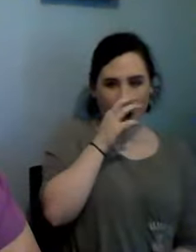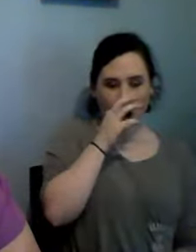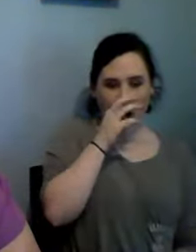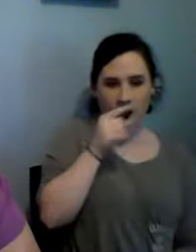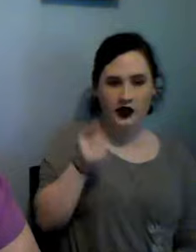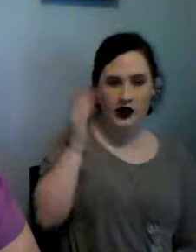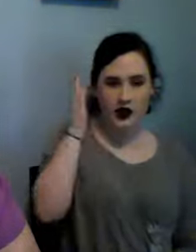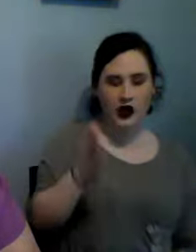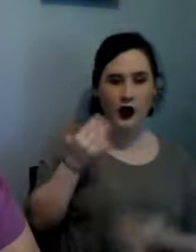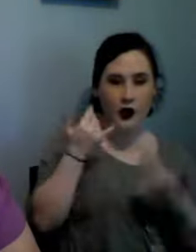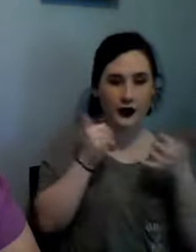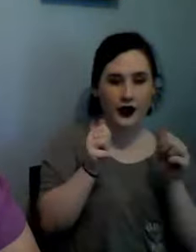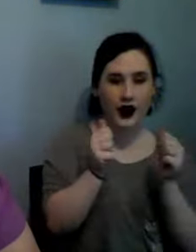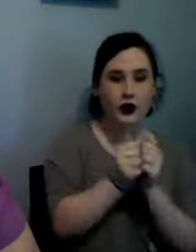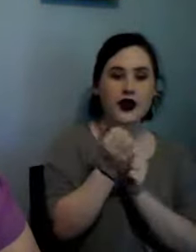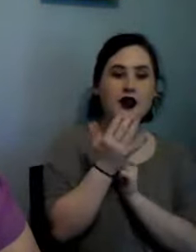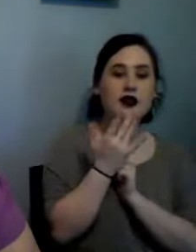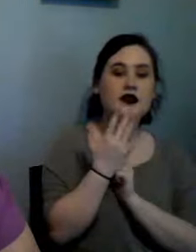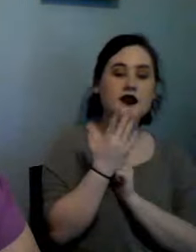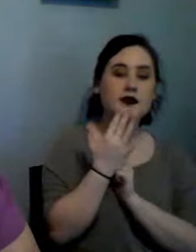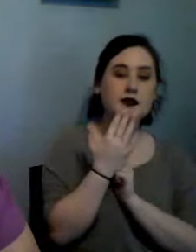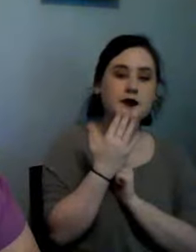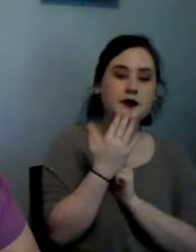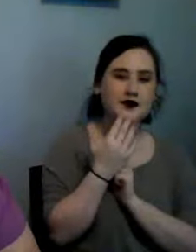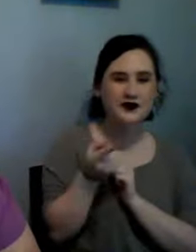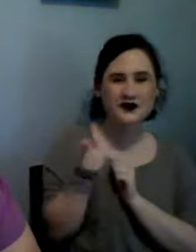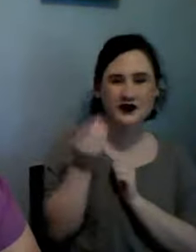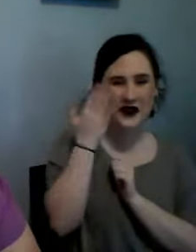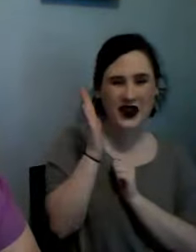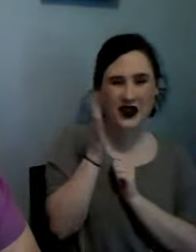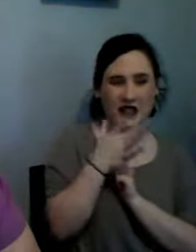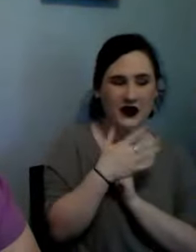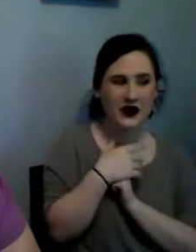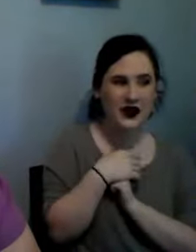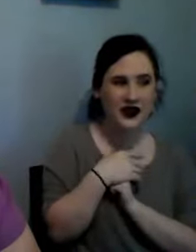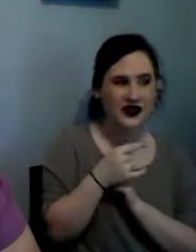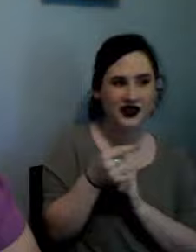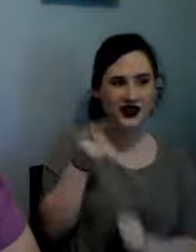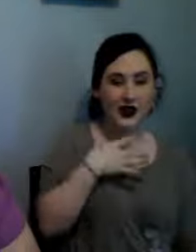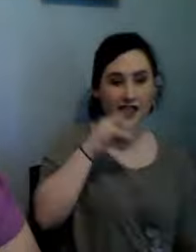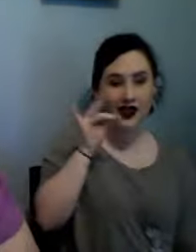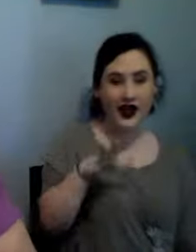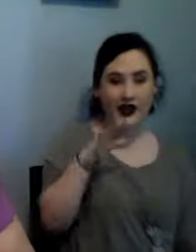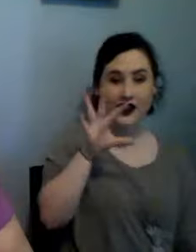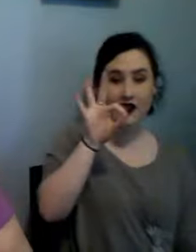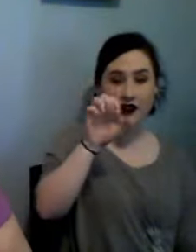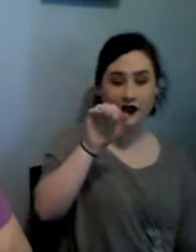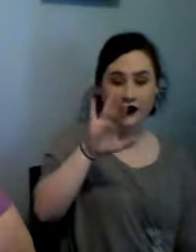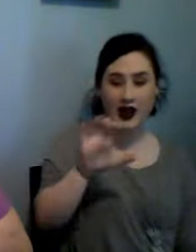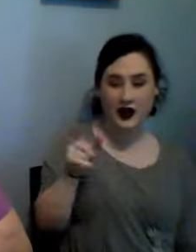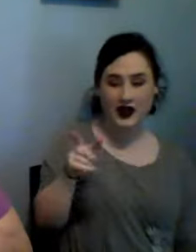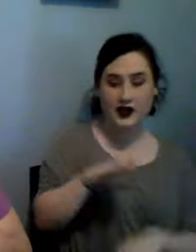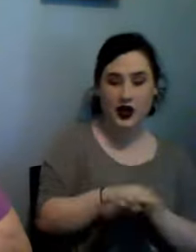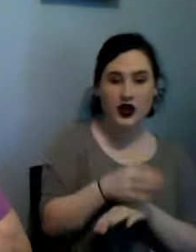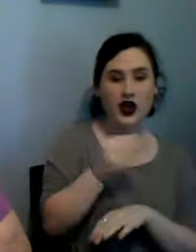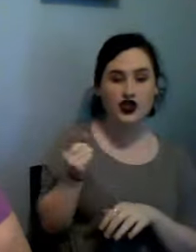I don't like the fabric that it's on and I like my I like bright vibrant colors so